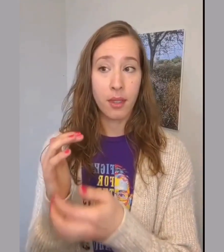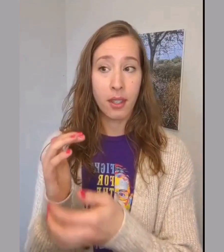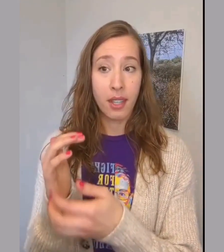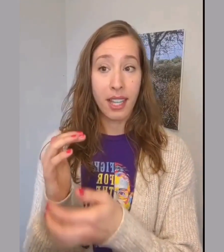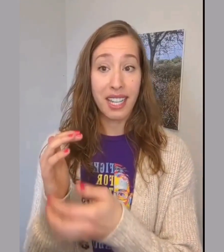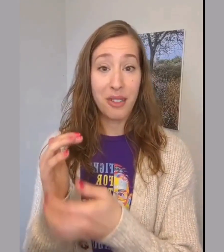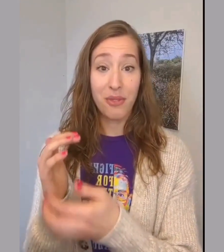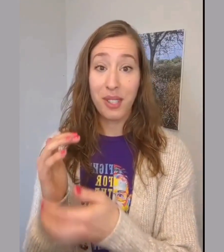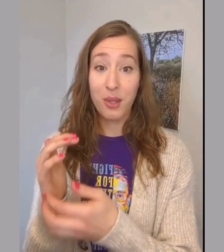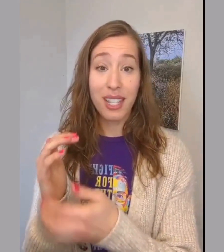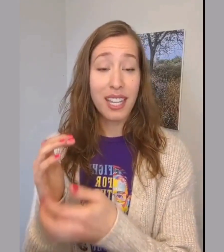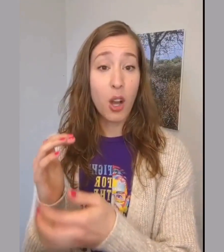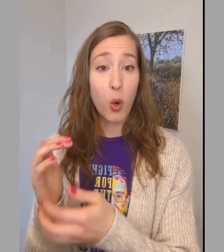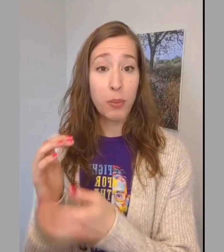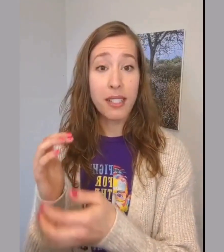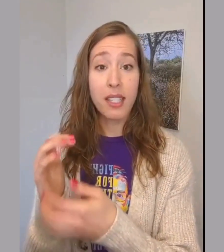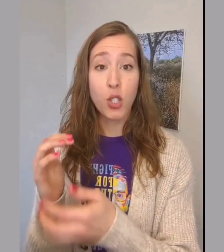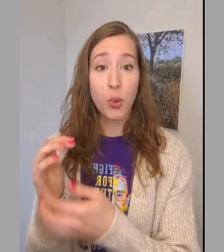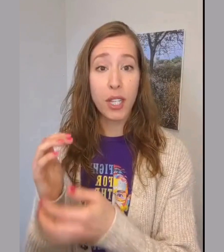And it feels like a hopeless situation.